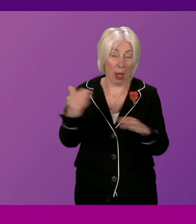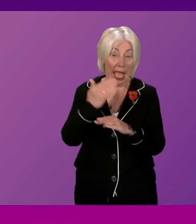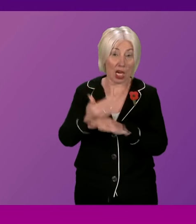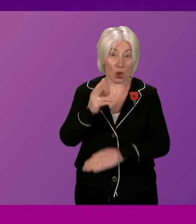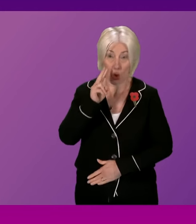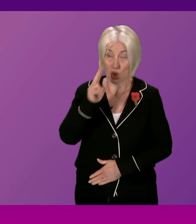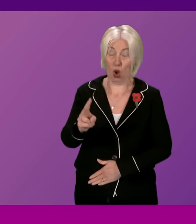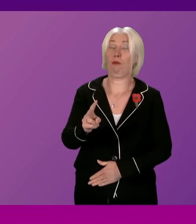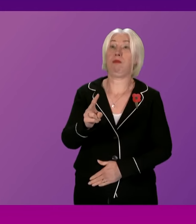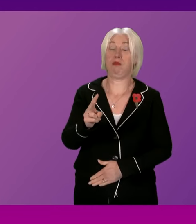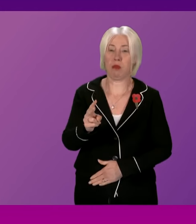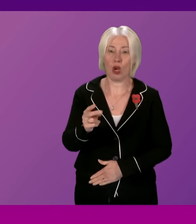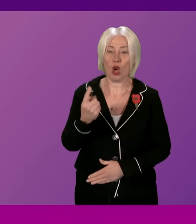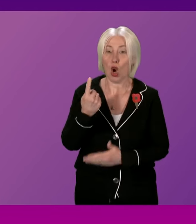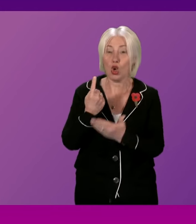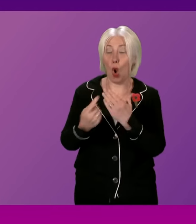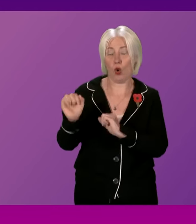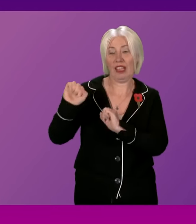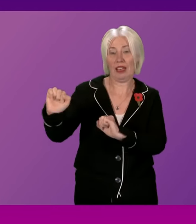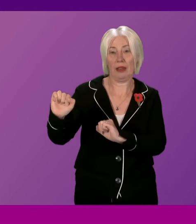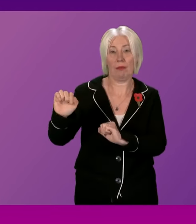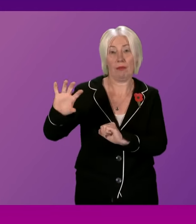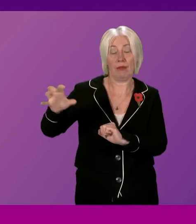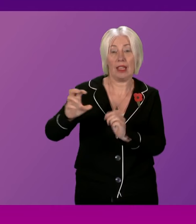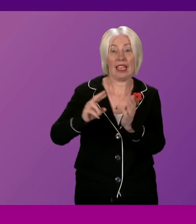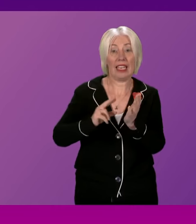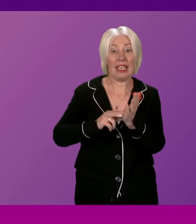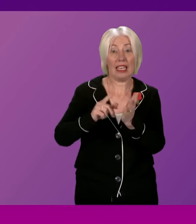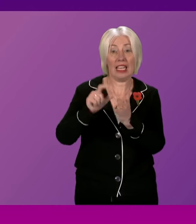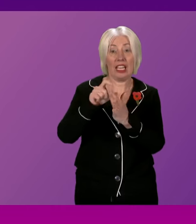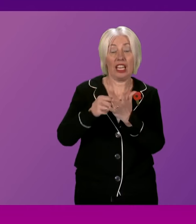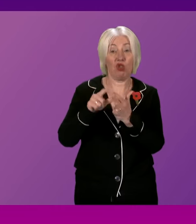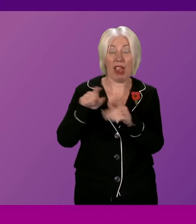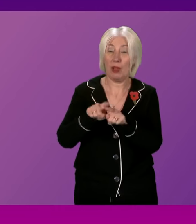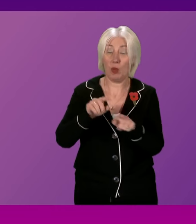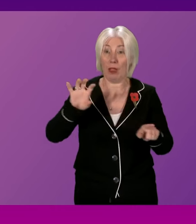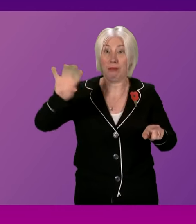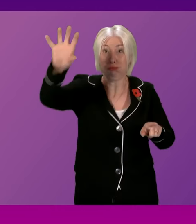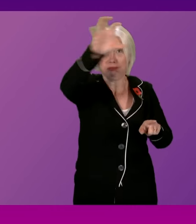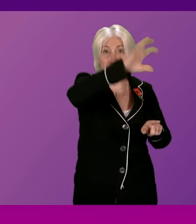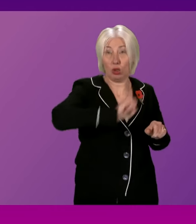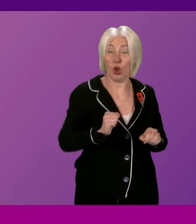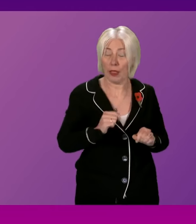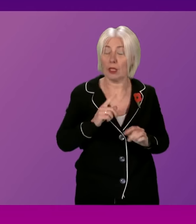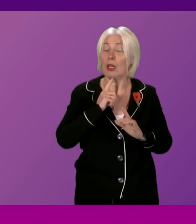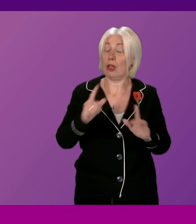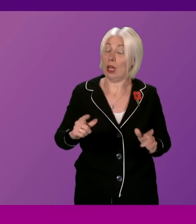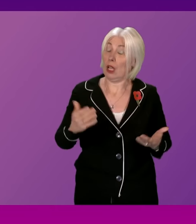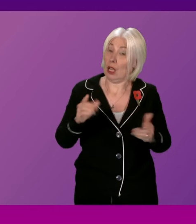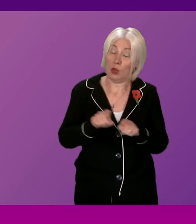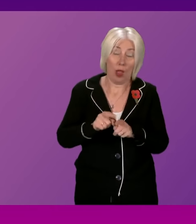not just in the members' constituency but in other parts of the country as well. Let me also then pay tribute